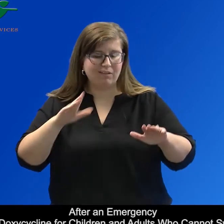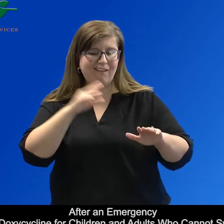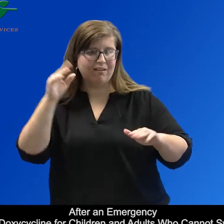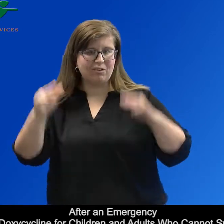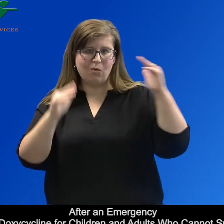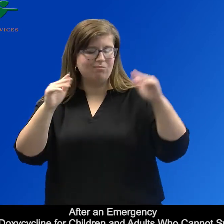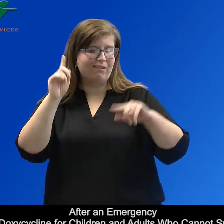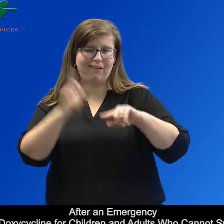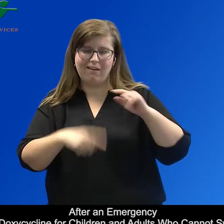pills.